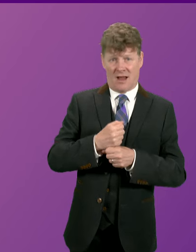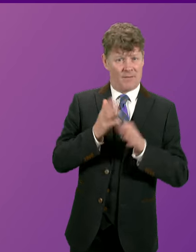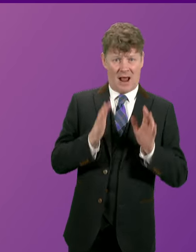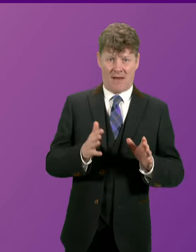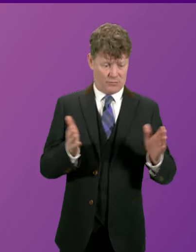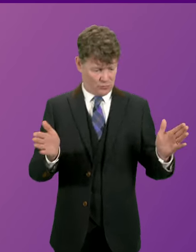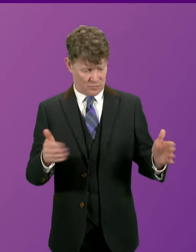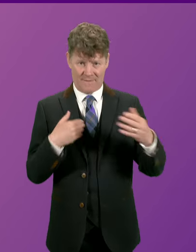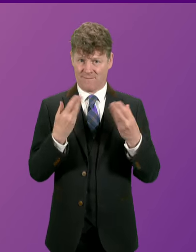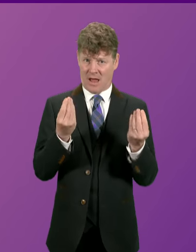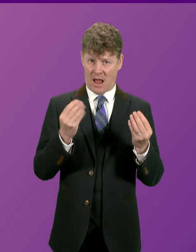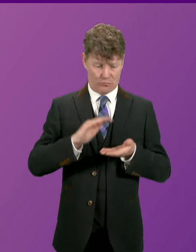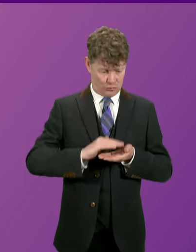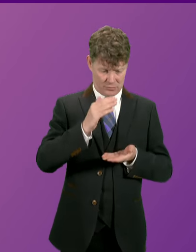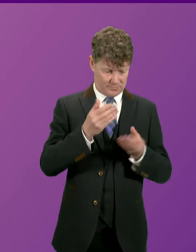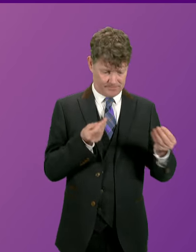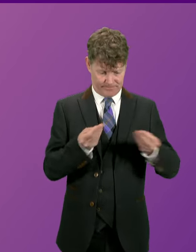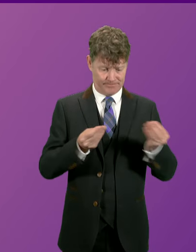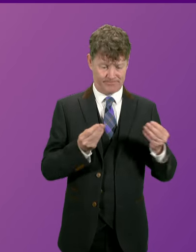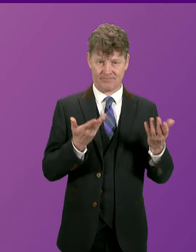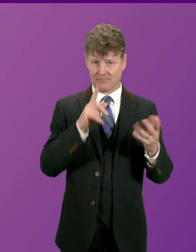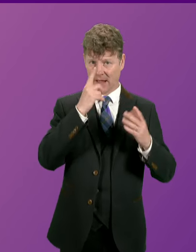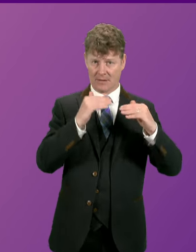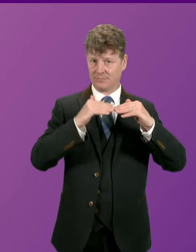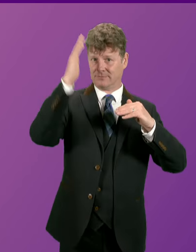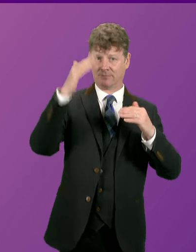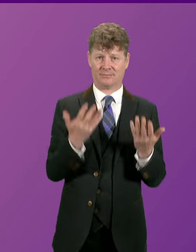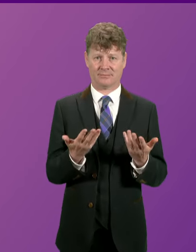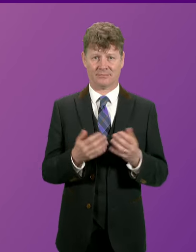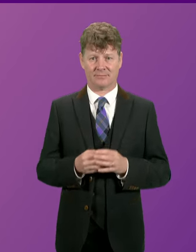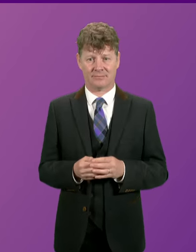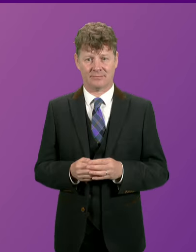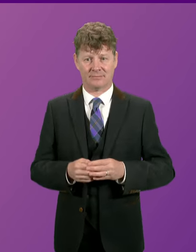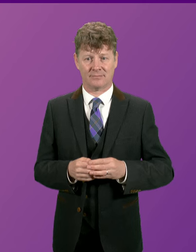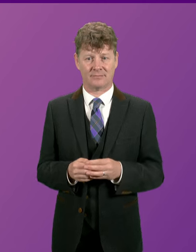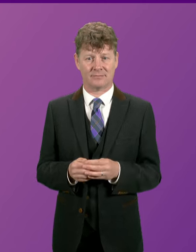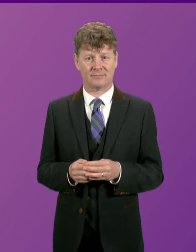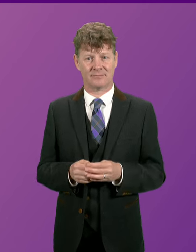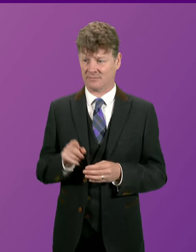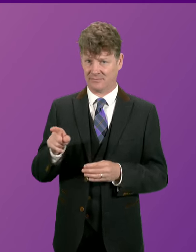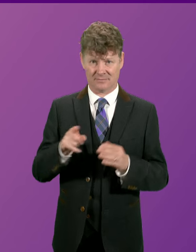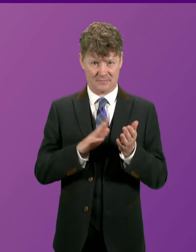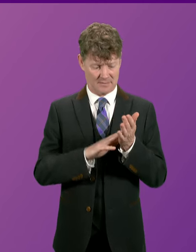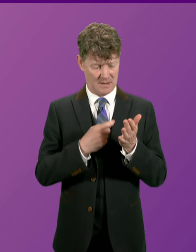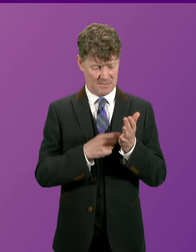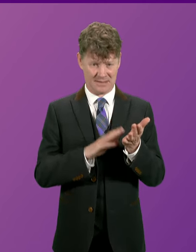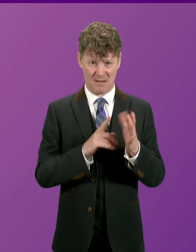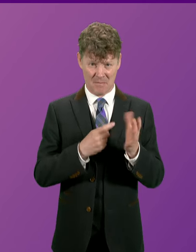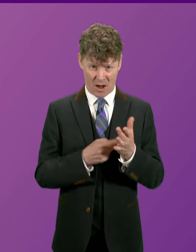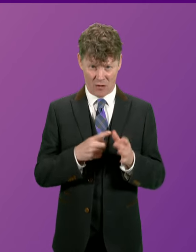available to it. Now, it's just ludicrous, actually, for Mr Marrow to come here